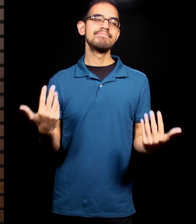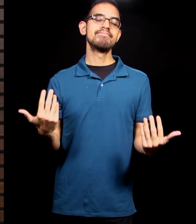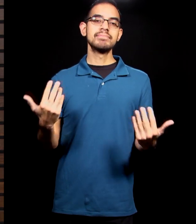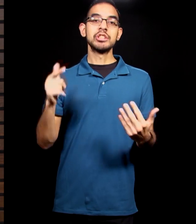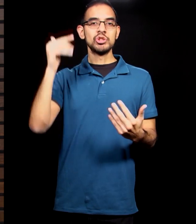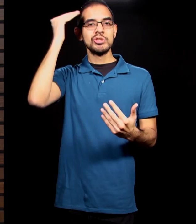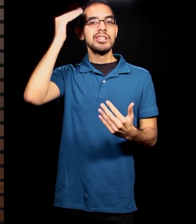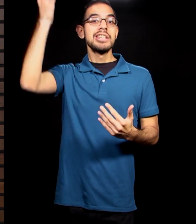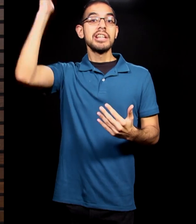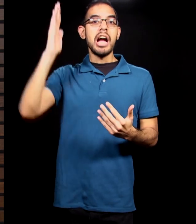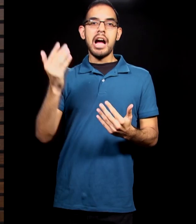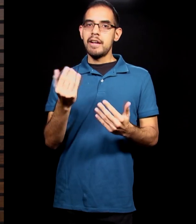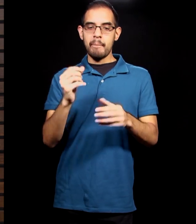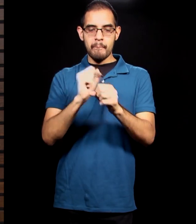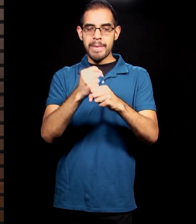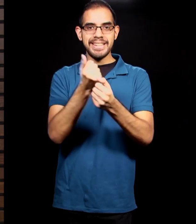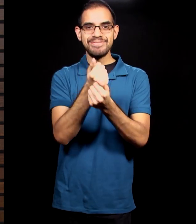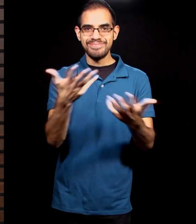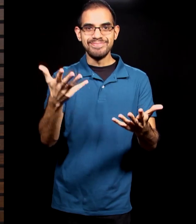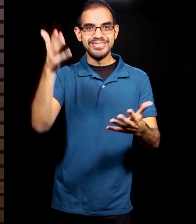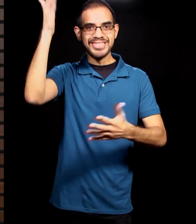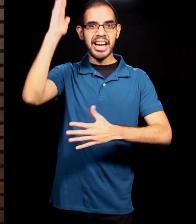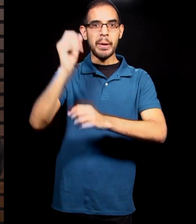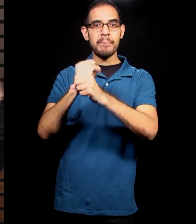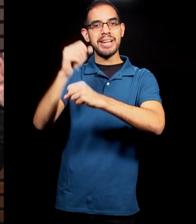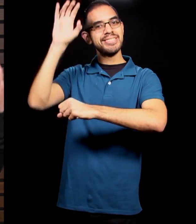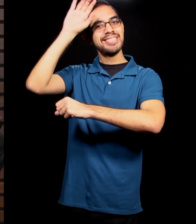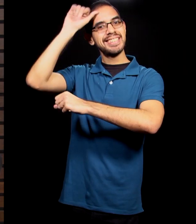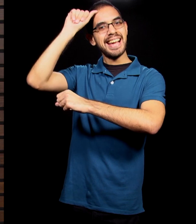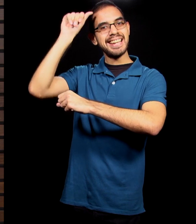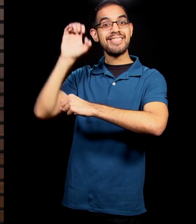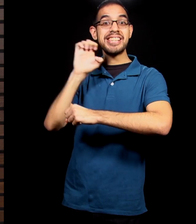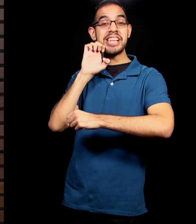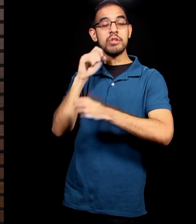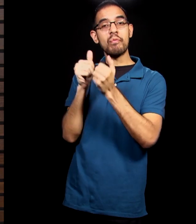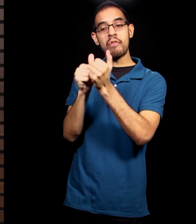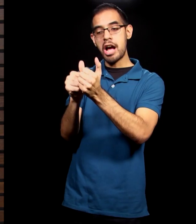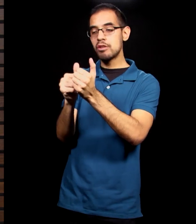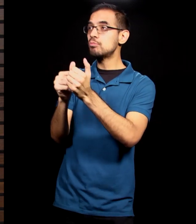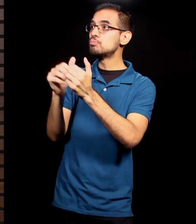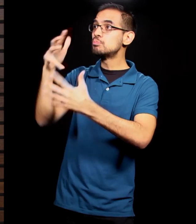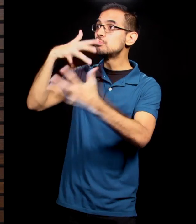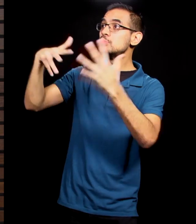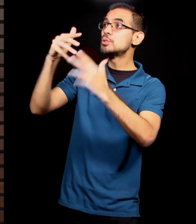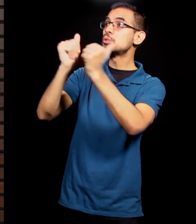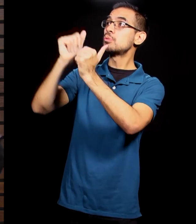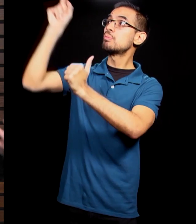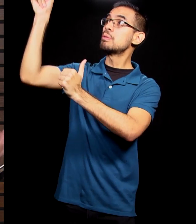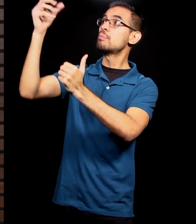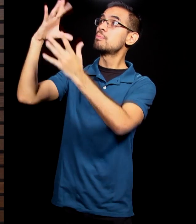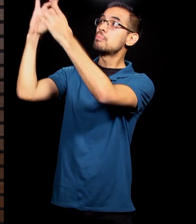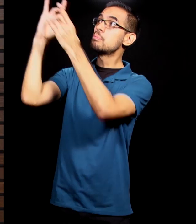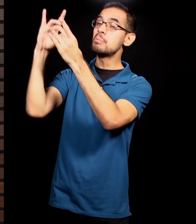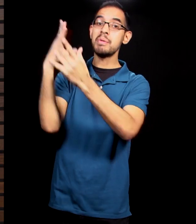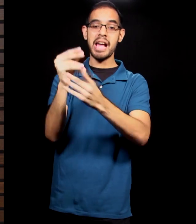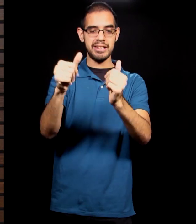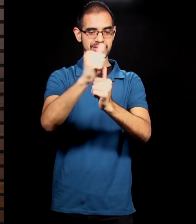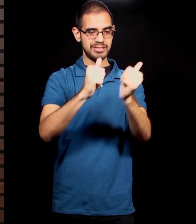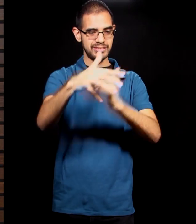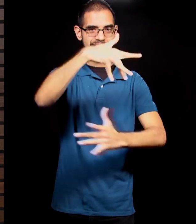He created Adam and Eve to live in fellowship with Him and with each other. And they had dominion over the earth as they lived